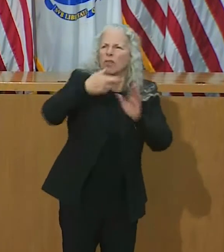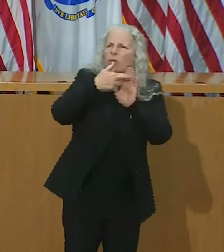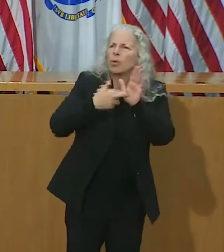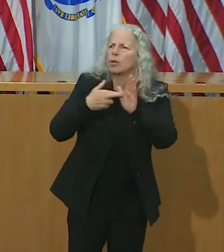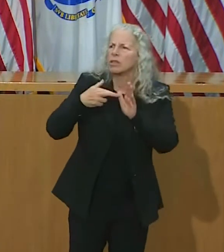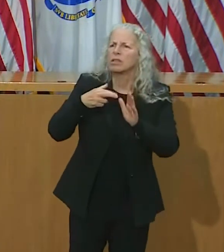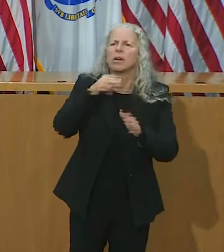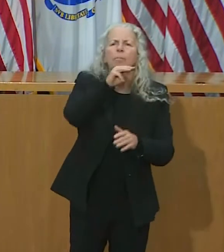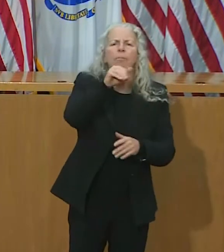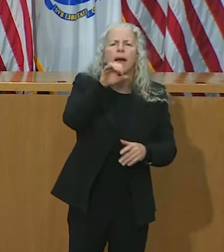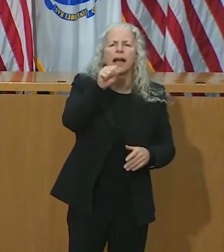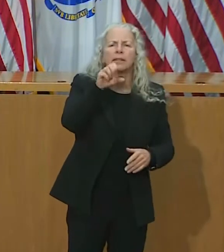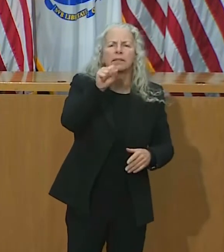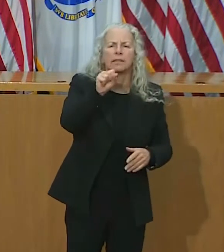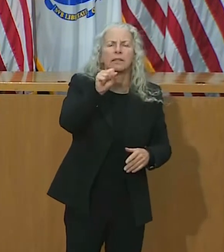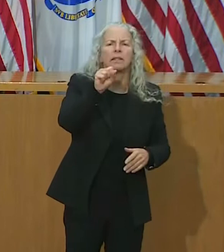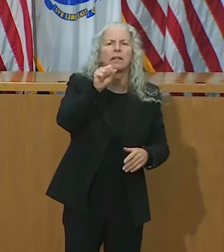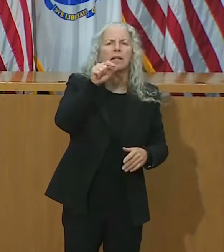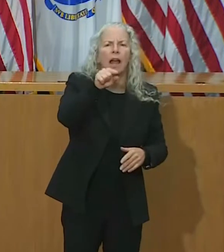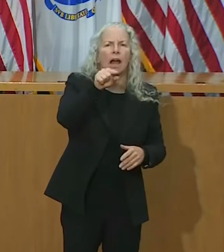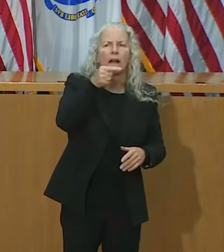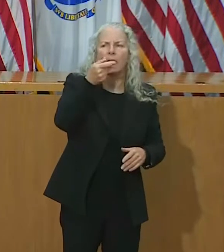backslash COVID-19.